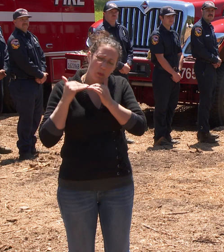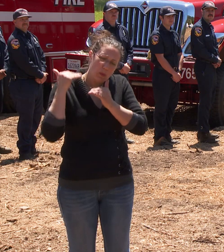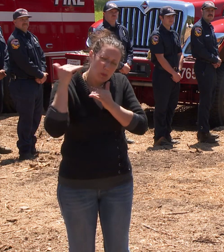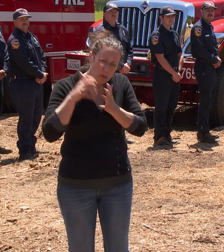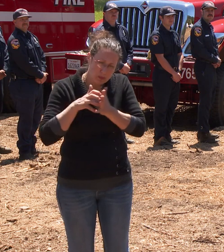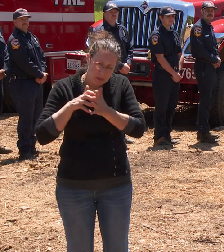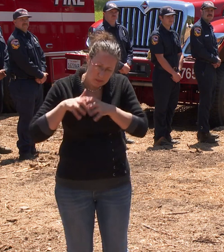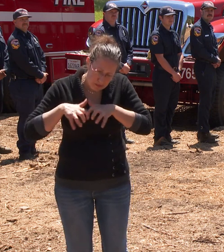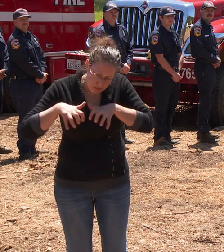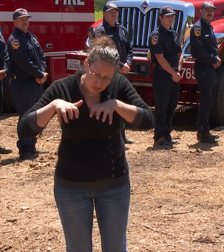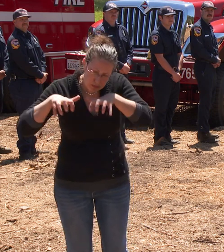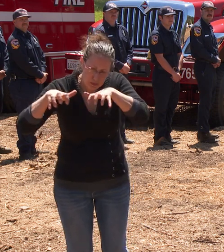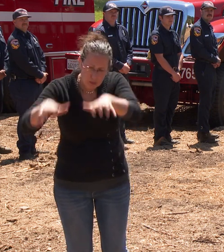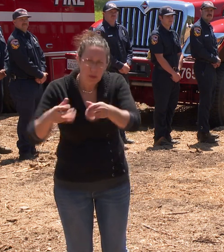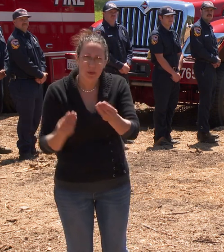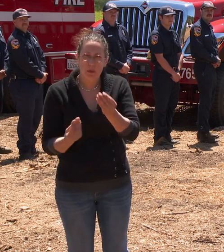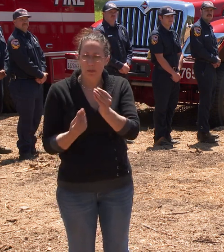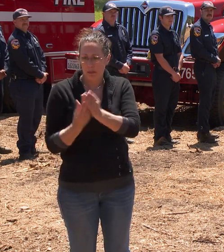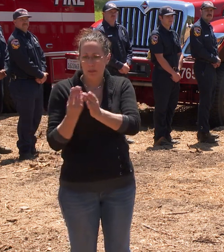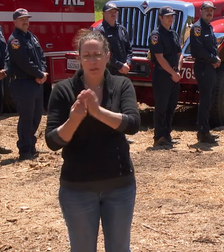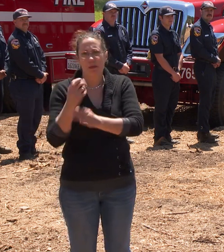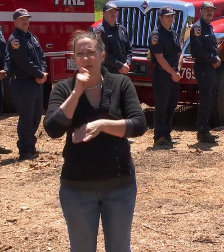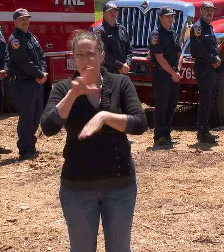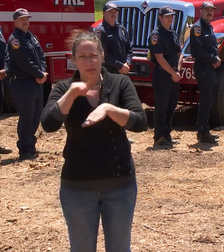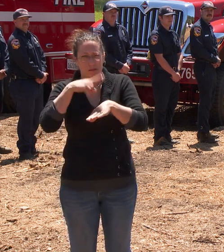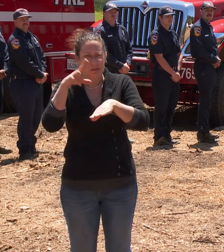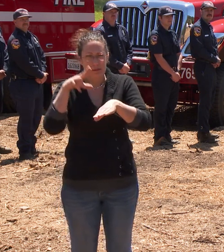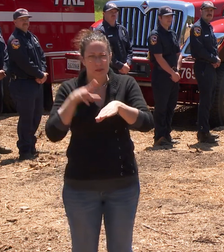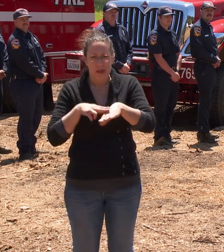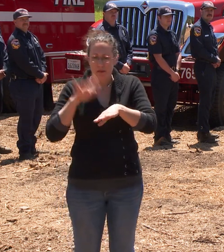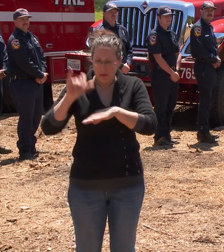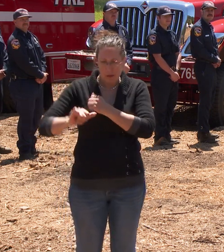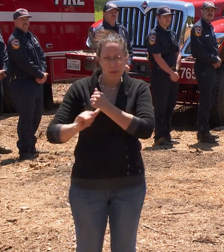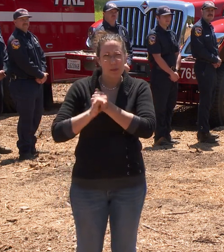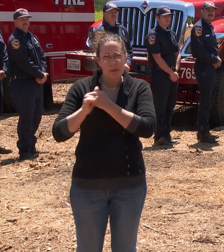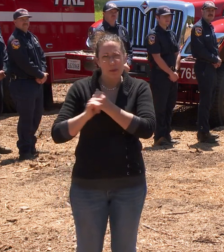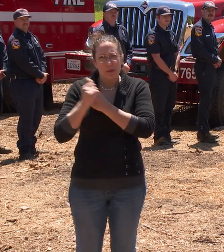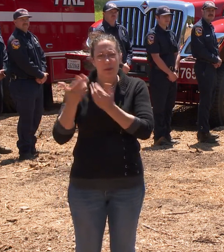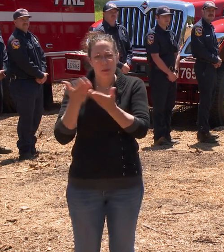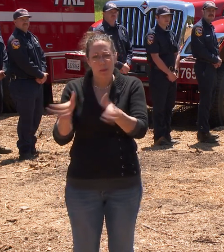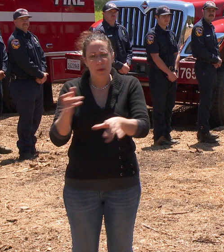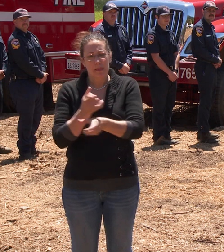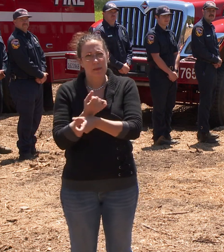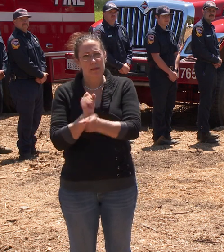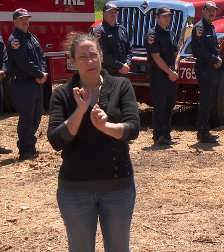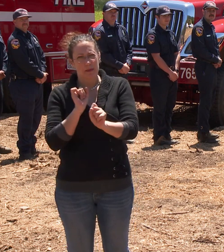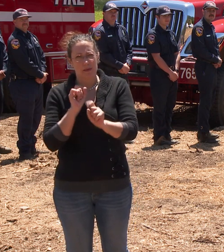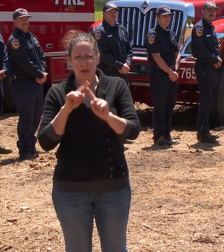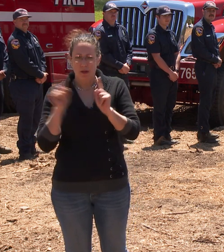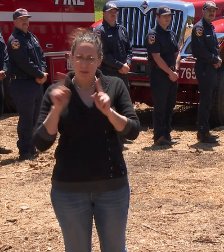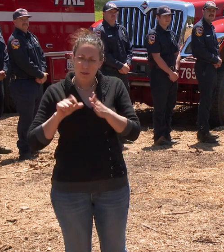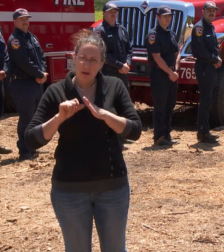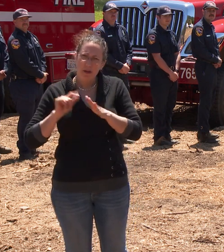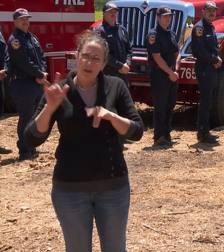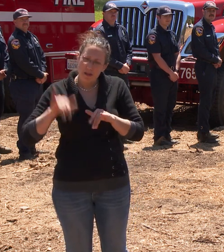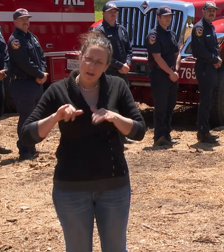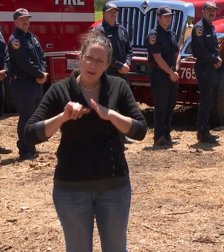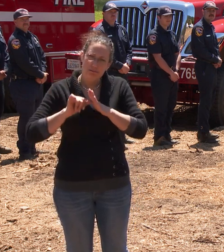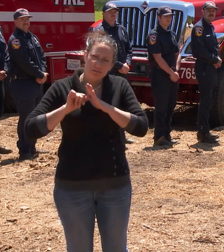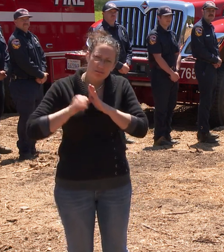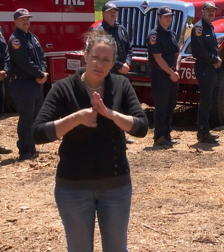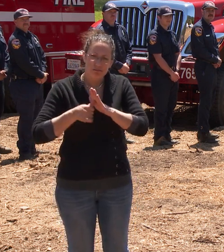non-native and invasive species that were not only presenting a threat to public safety, but adversely impacting local ecosystems.